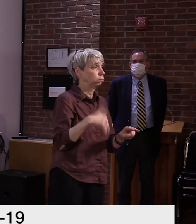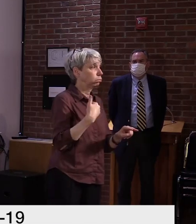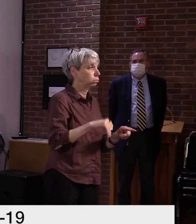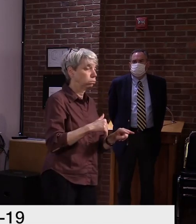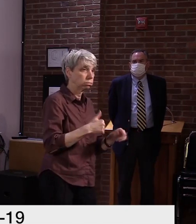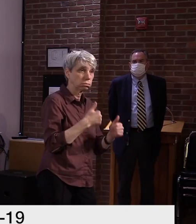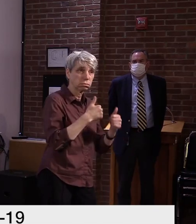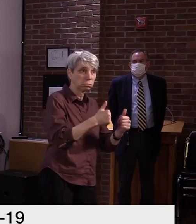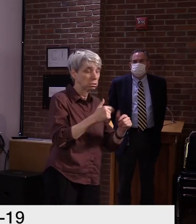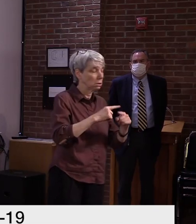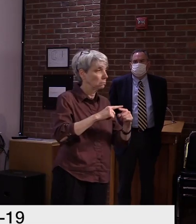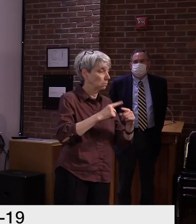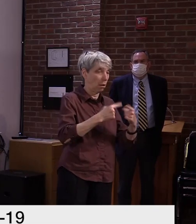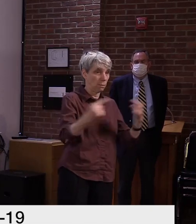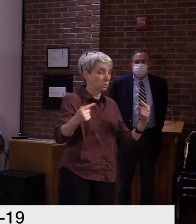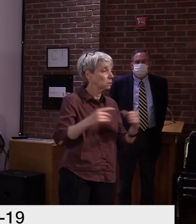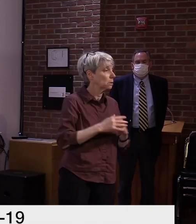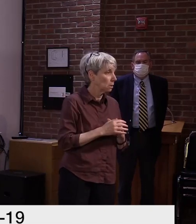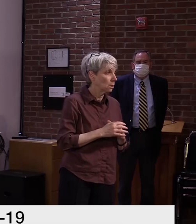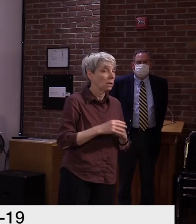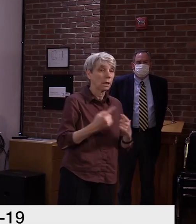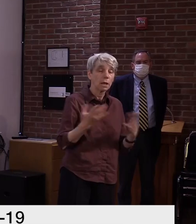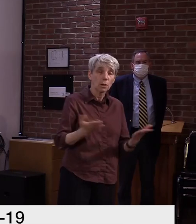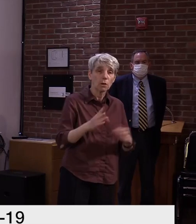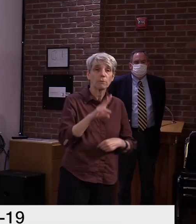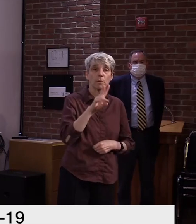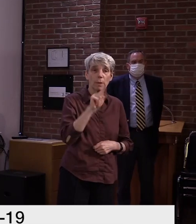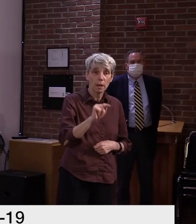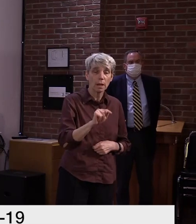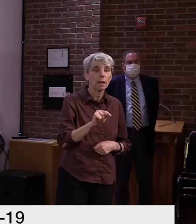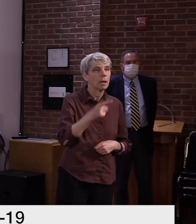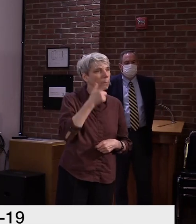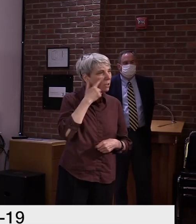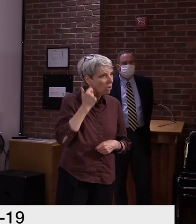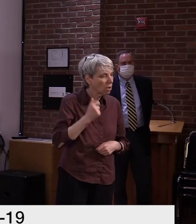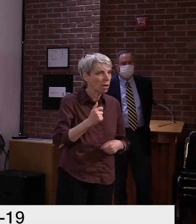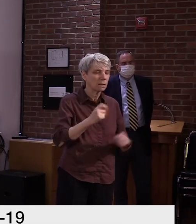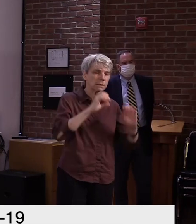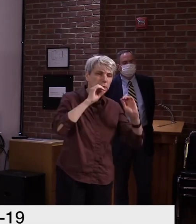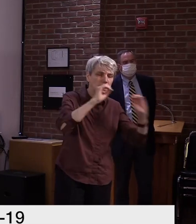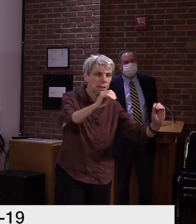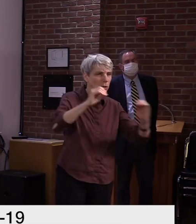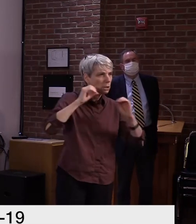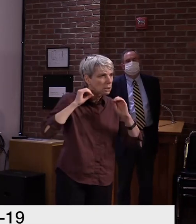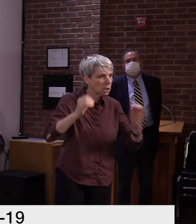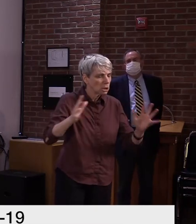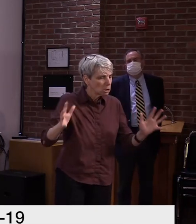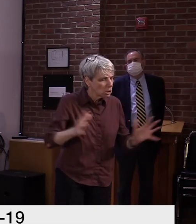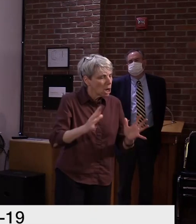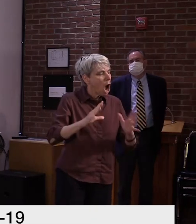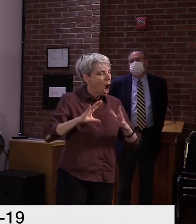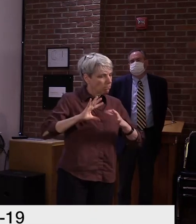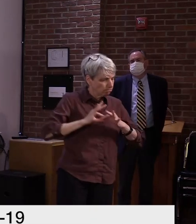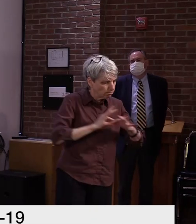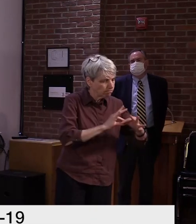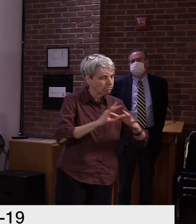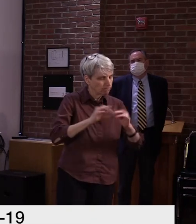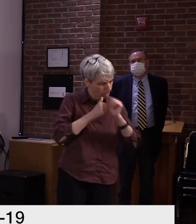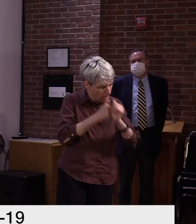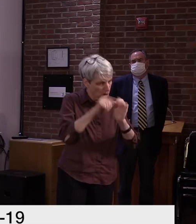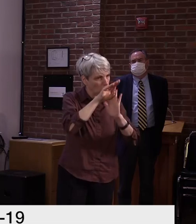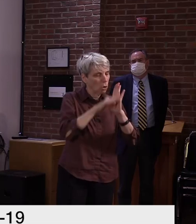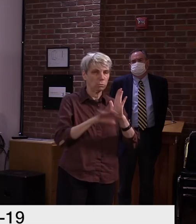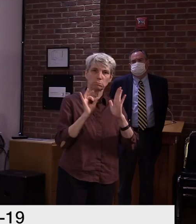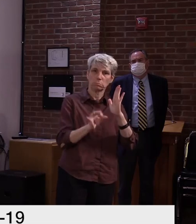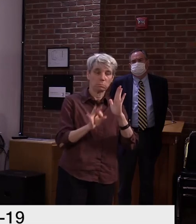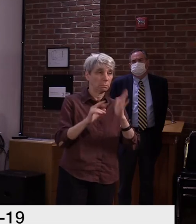those other states. We have, through our community mitigation efforts over the last months, achieved